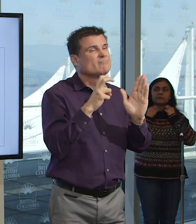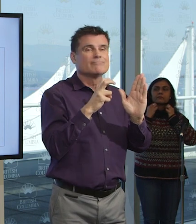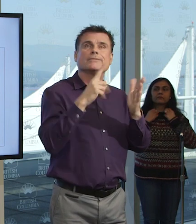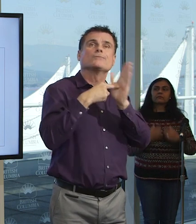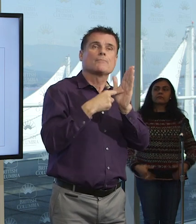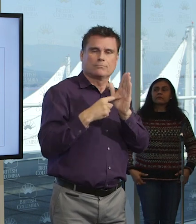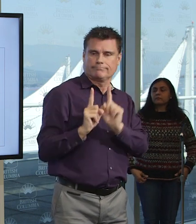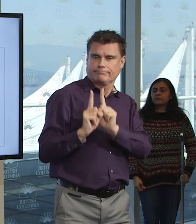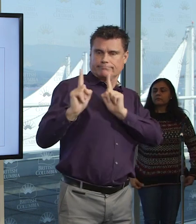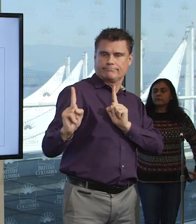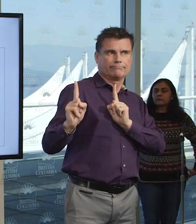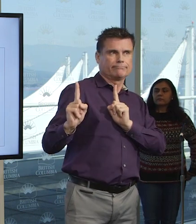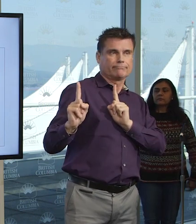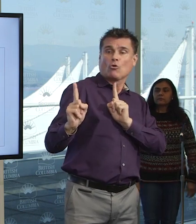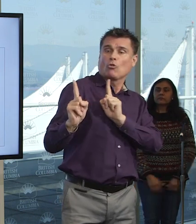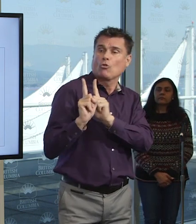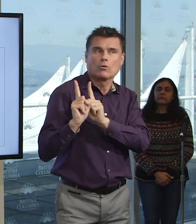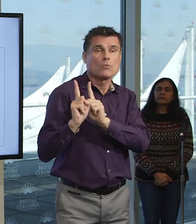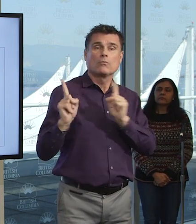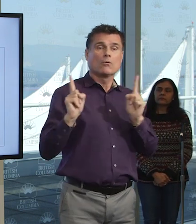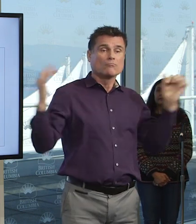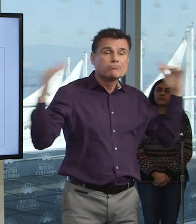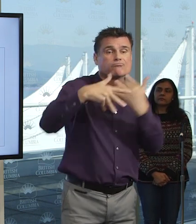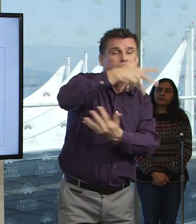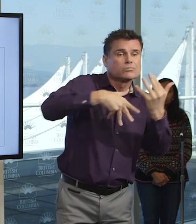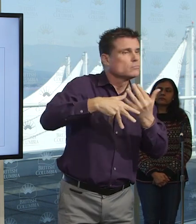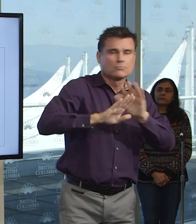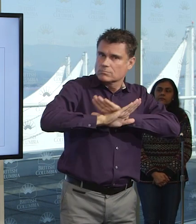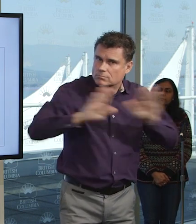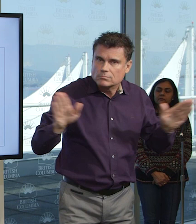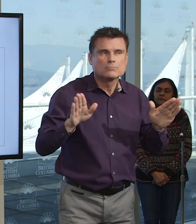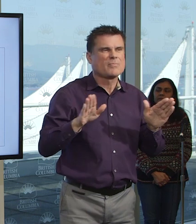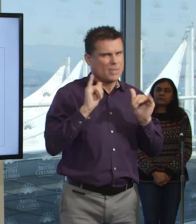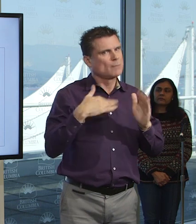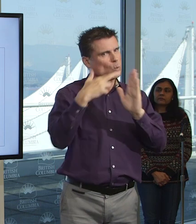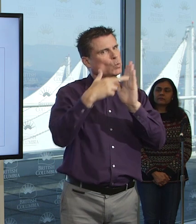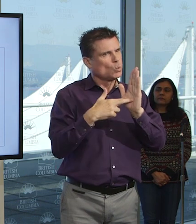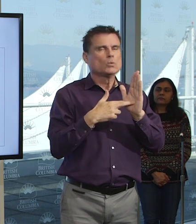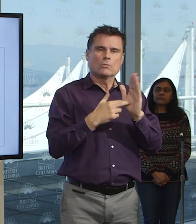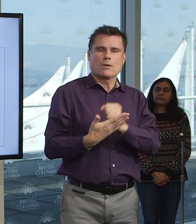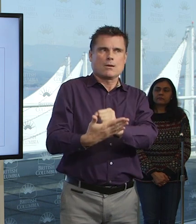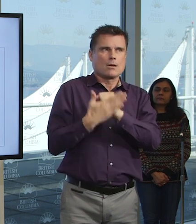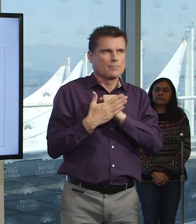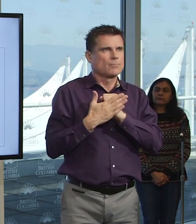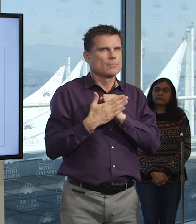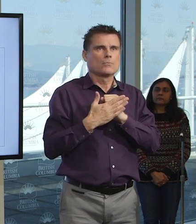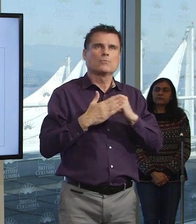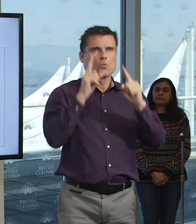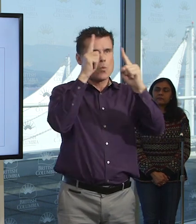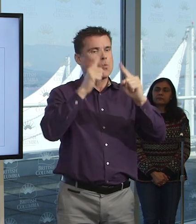the physical distancing from people is what helps us not transmit this infection between us. And this is